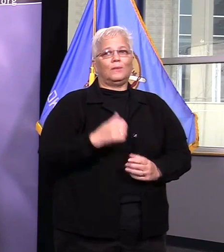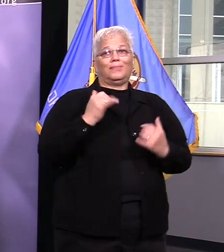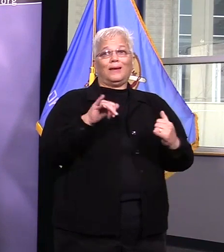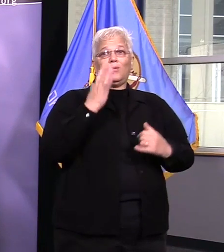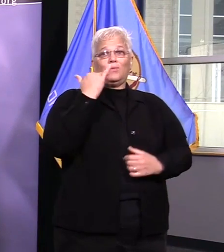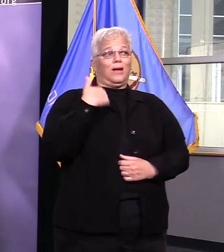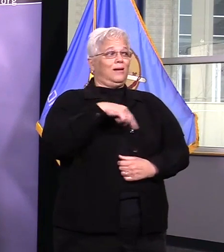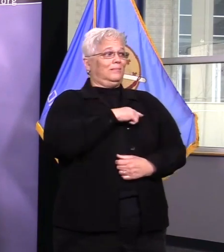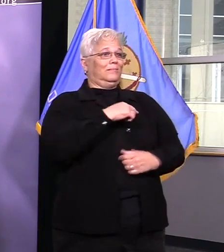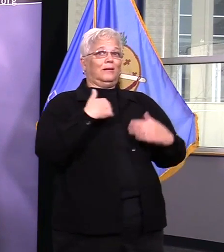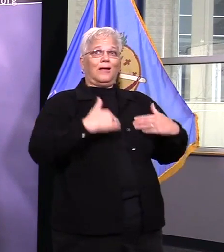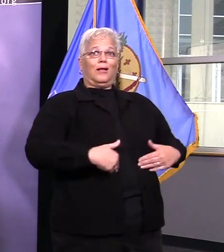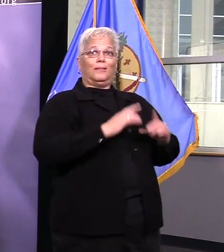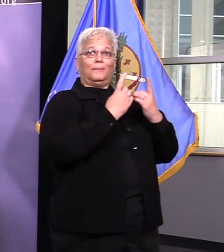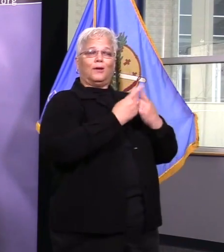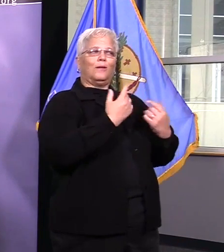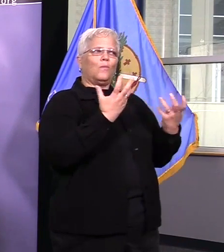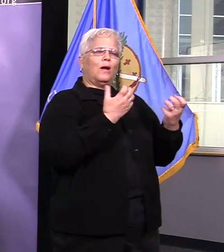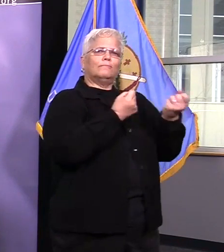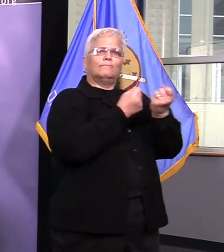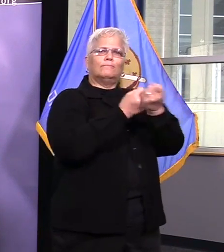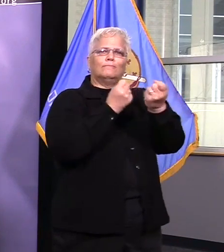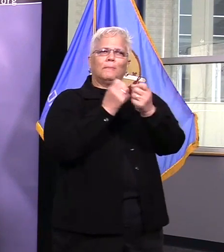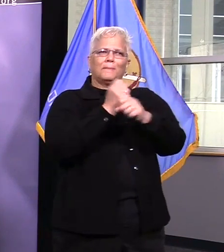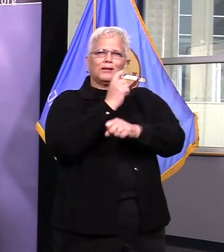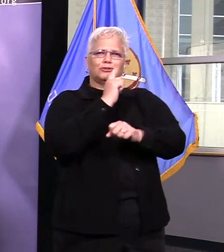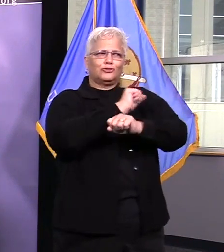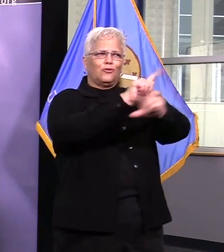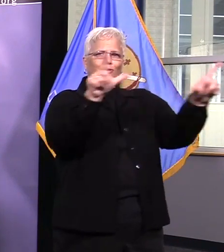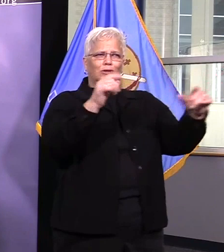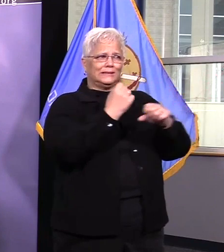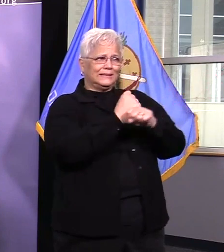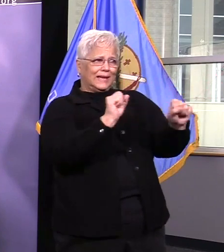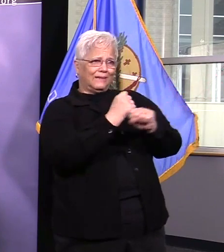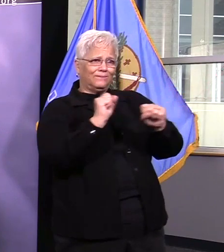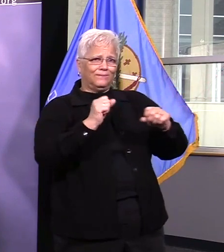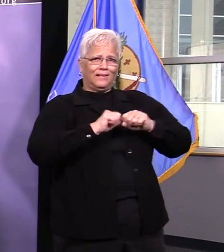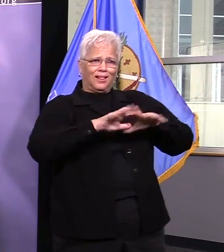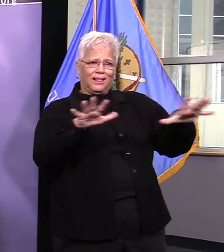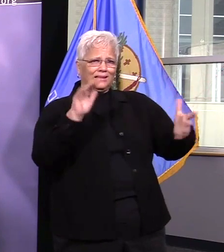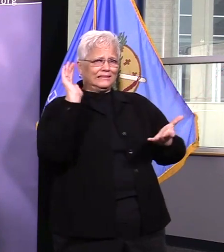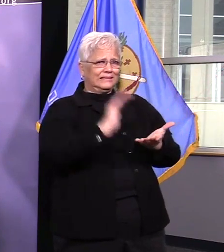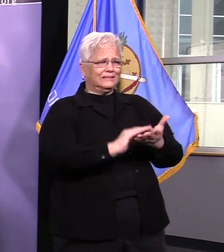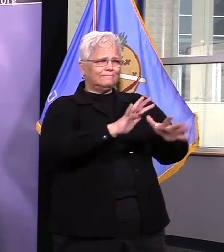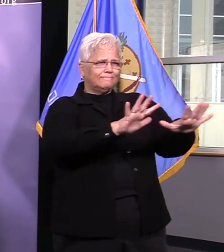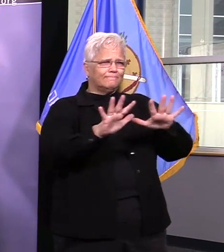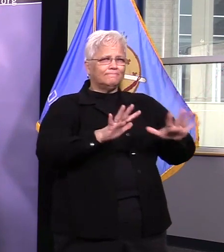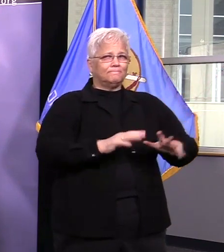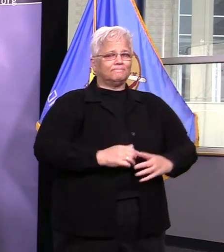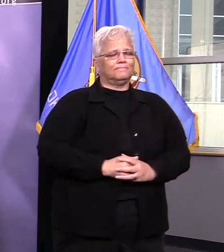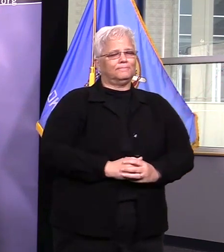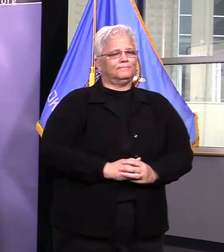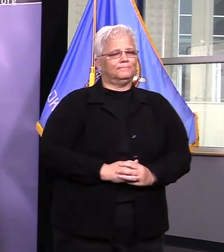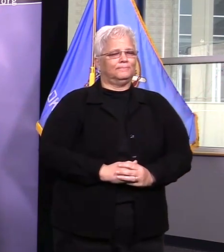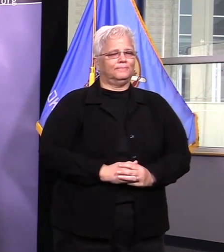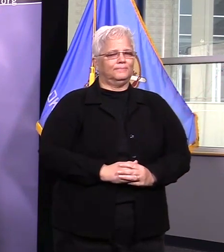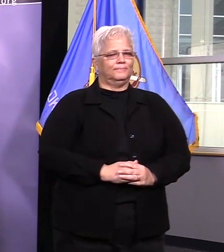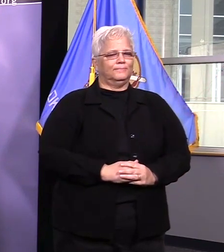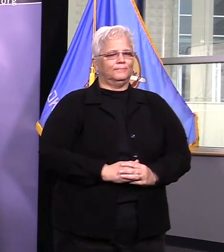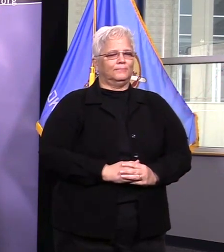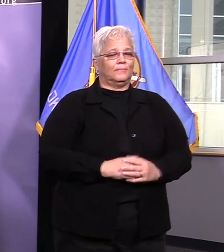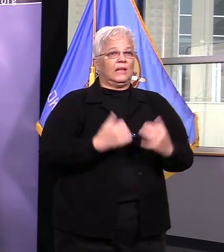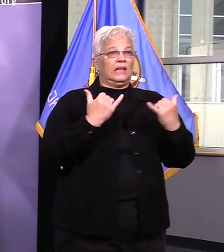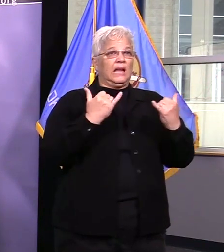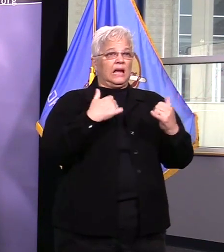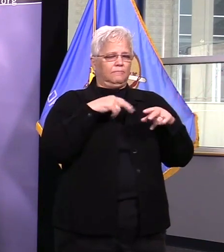scenarios, best case, worst case and what we think is most likely. It helps guide our response and future planning